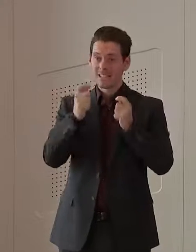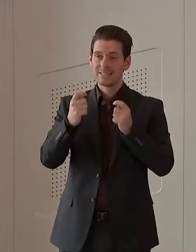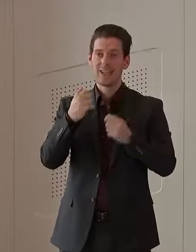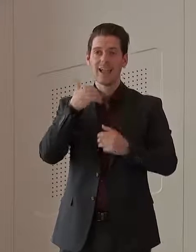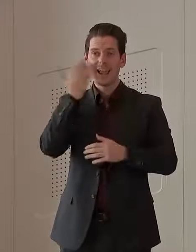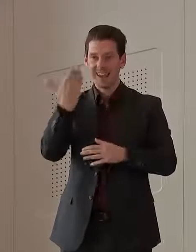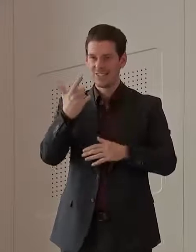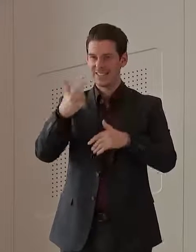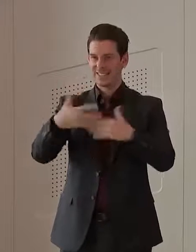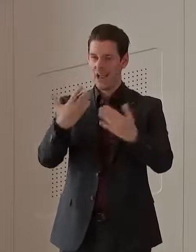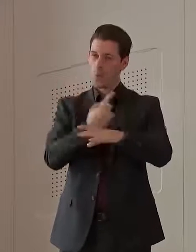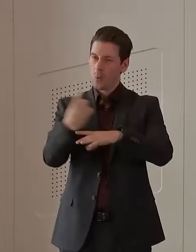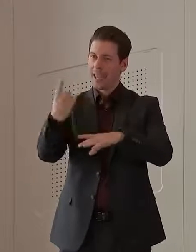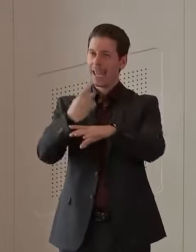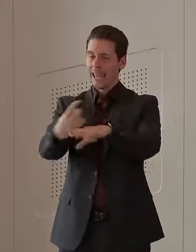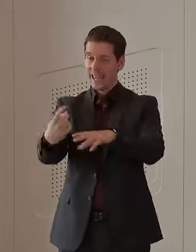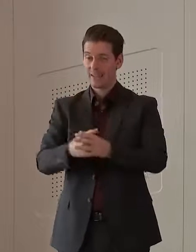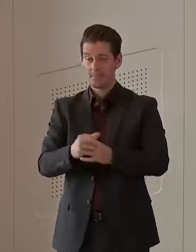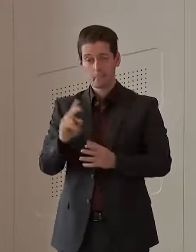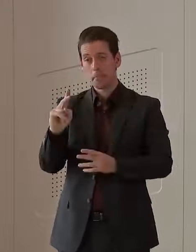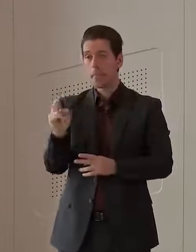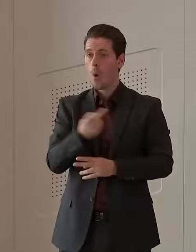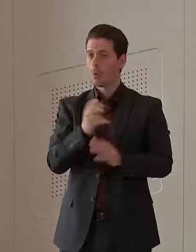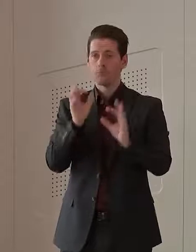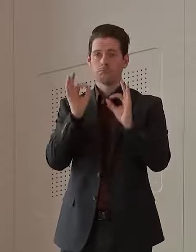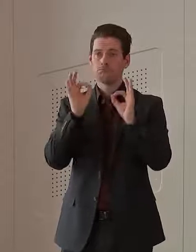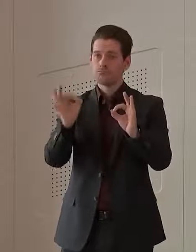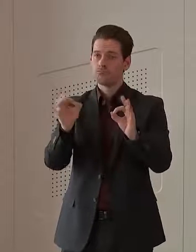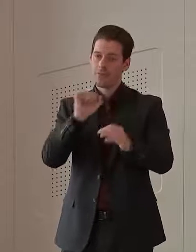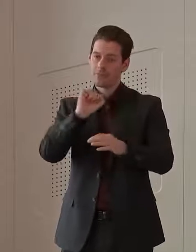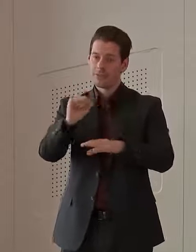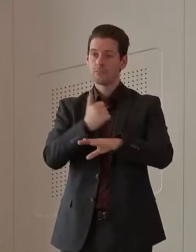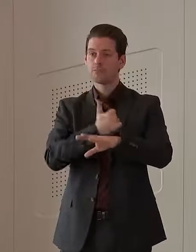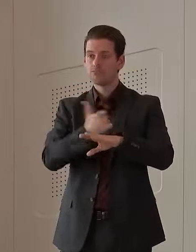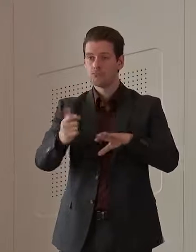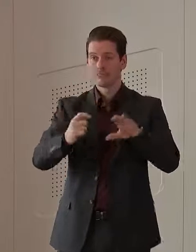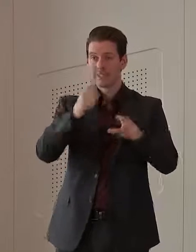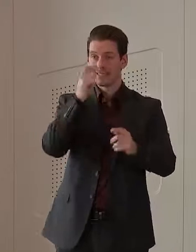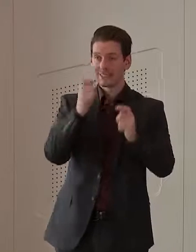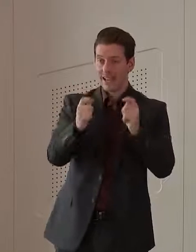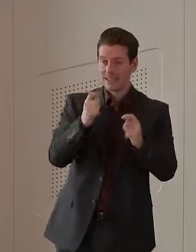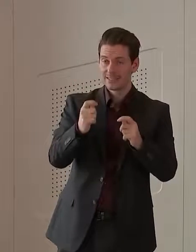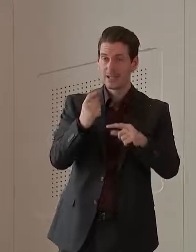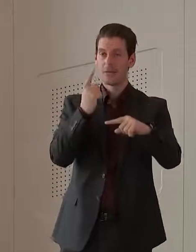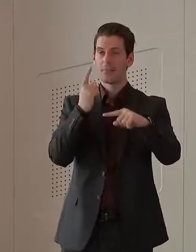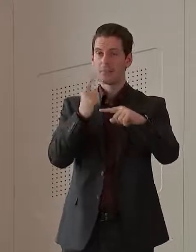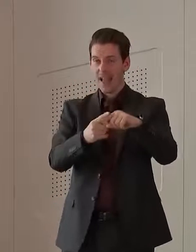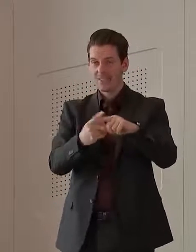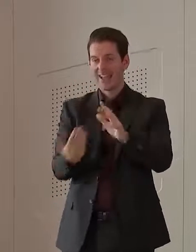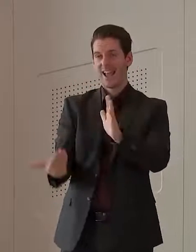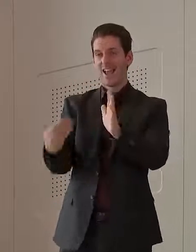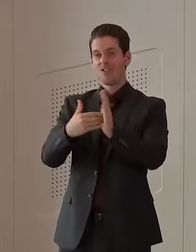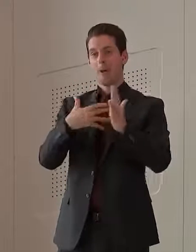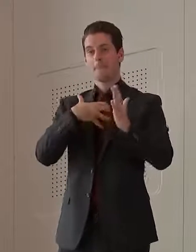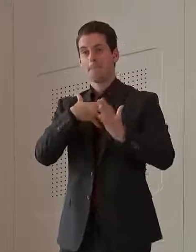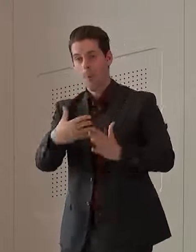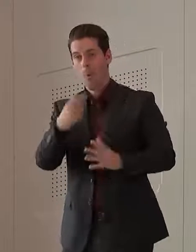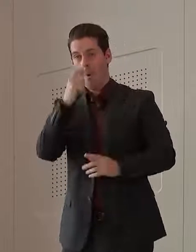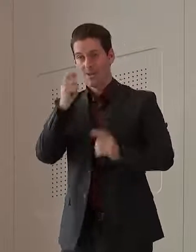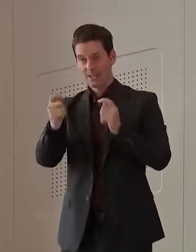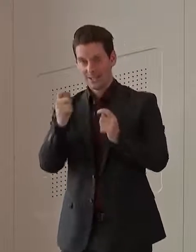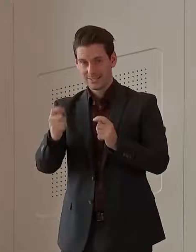And these two truck drivers were superb. They did their routine testing and extra testing and they maintained